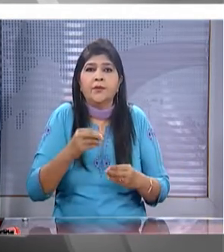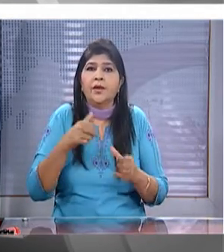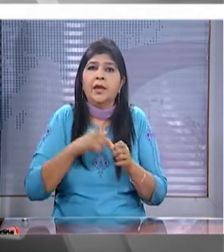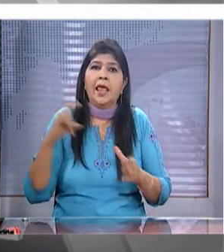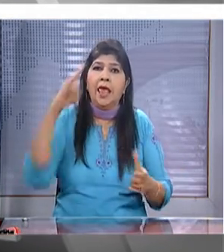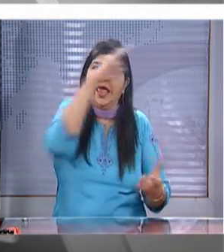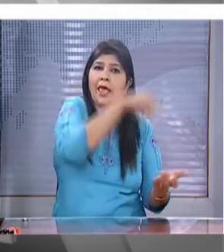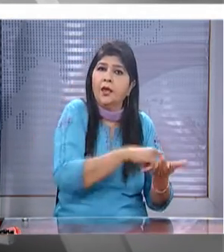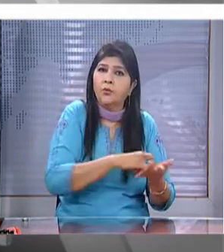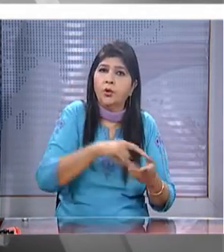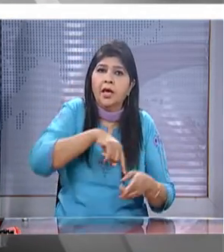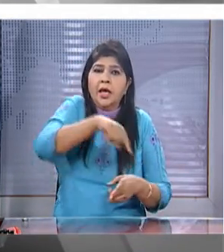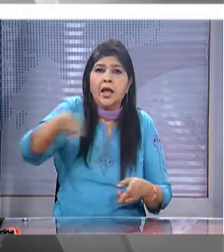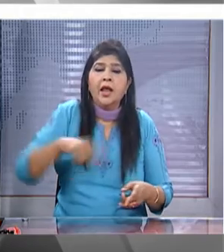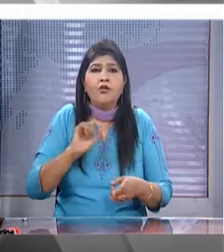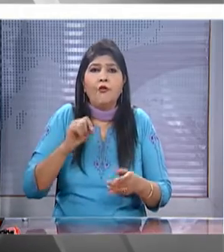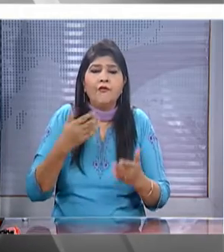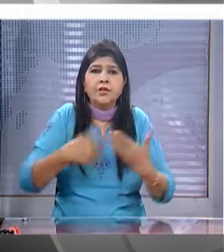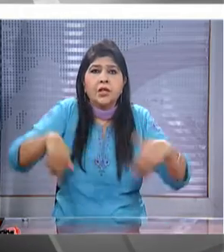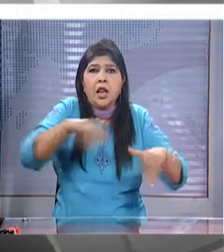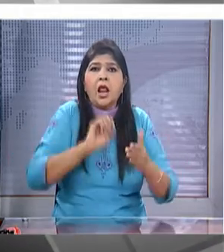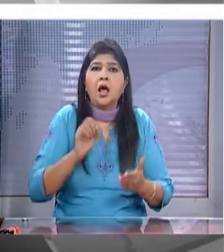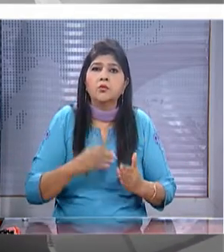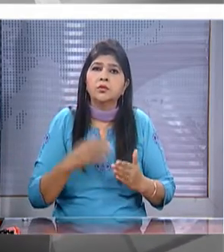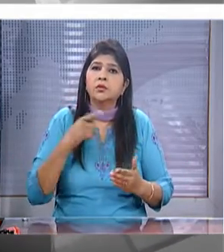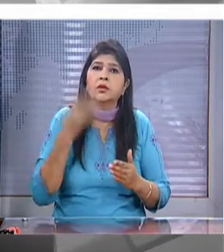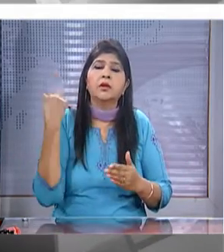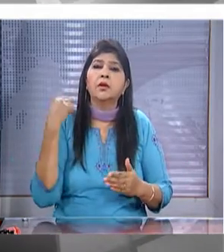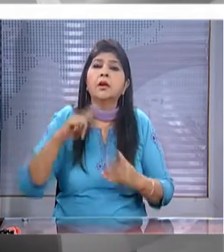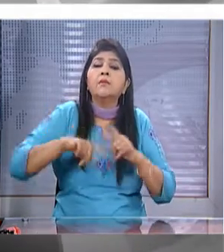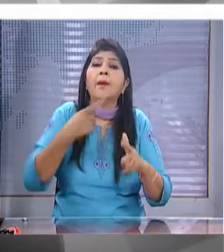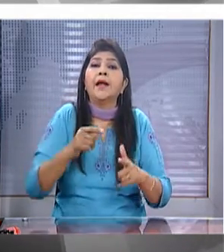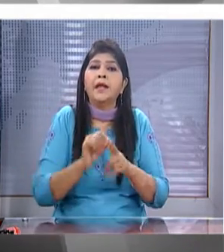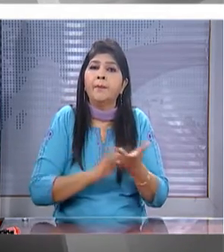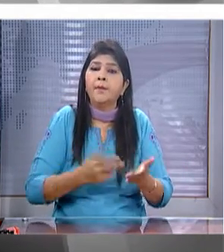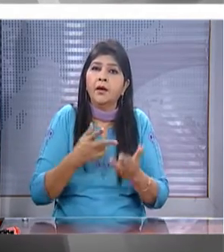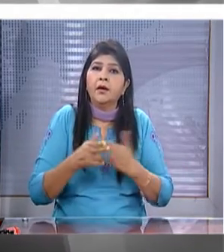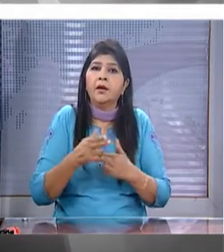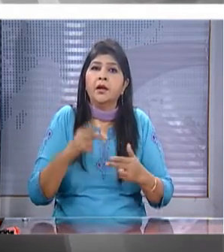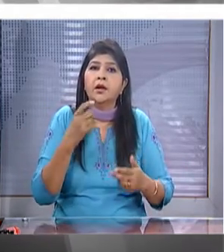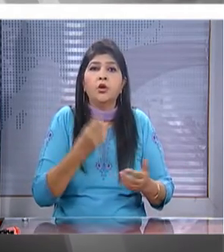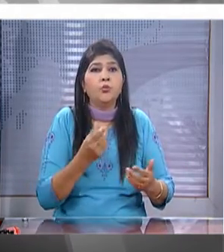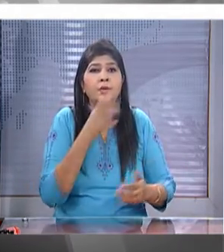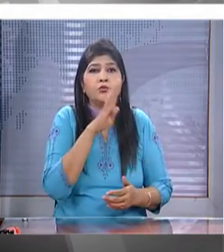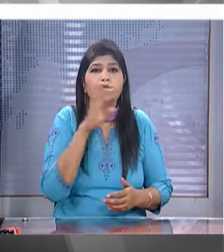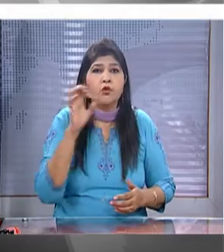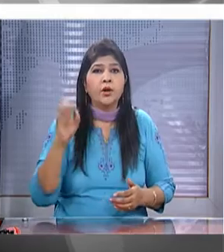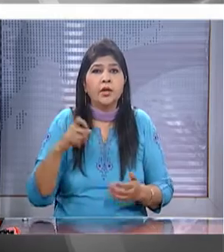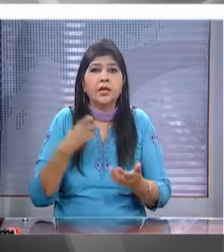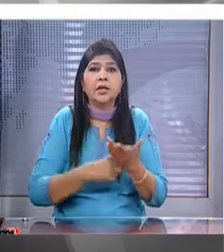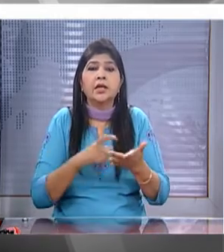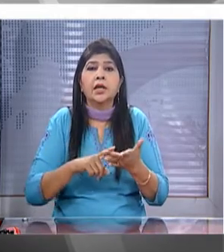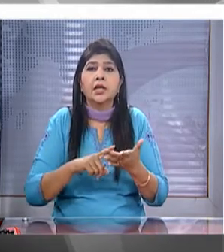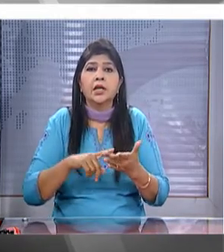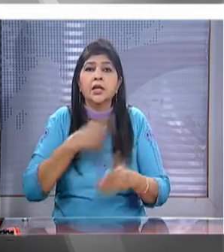airport and the circuit house on monday prime minister will inaugurate rupees 400 crore kiran multi